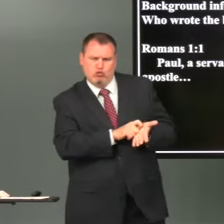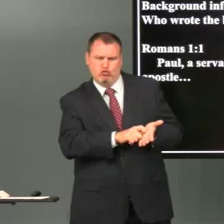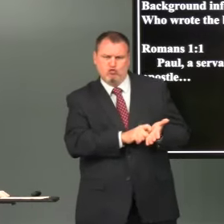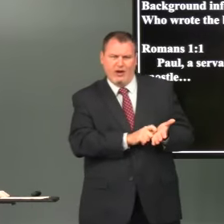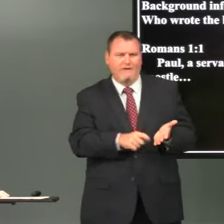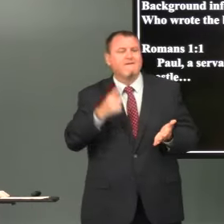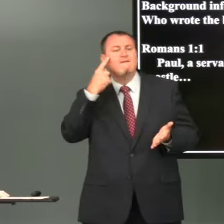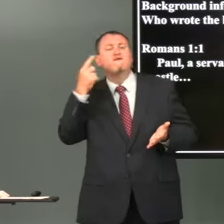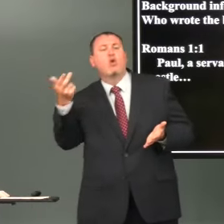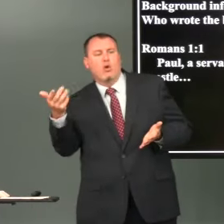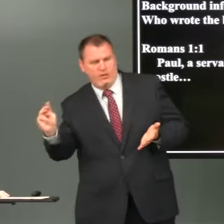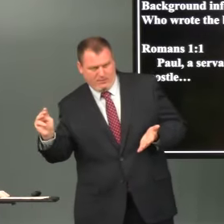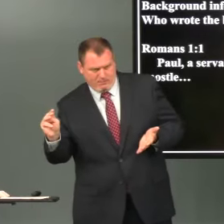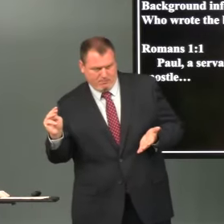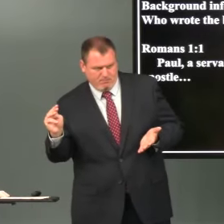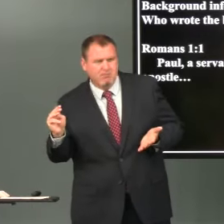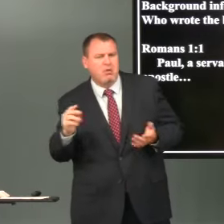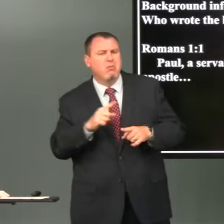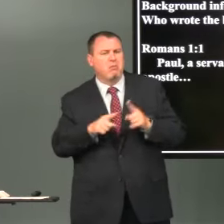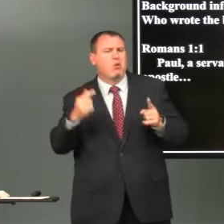and had someone writing it down for him